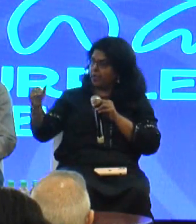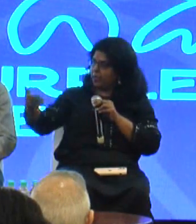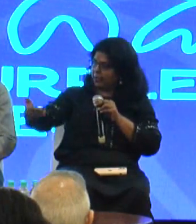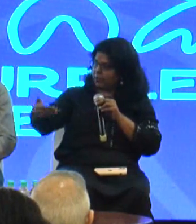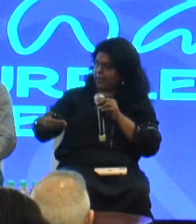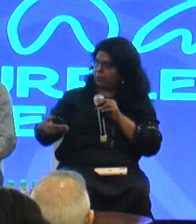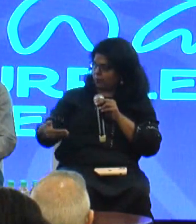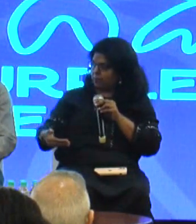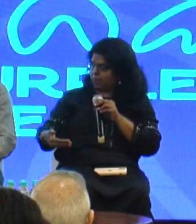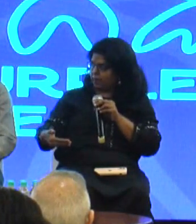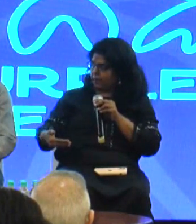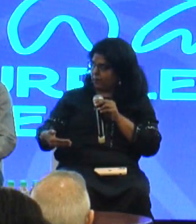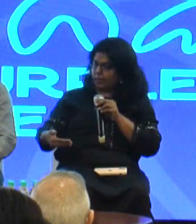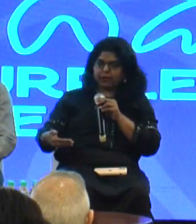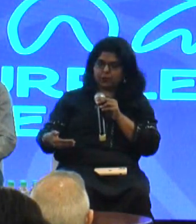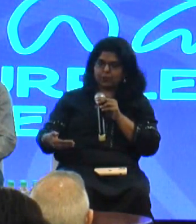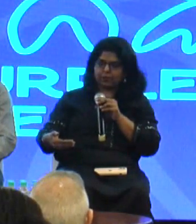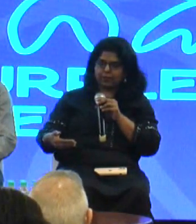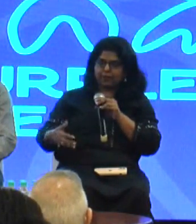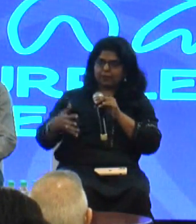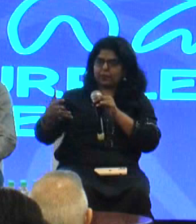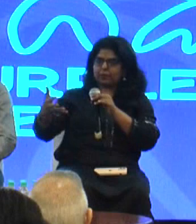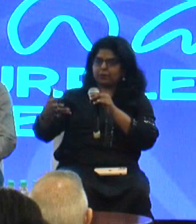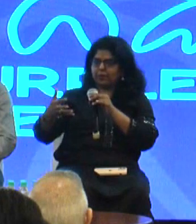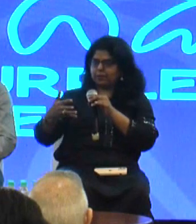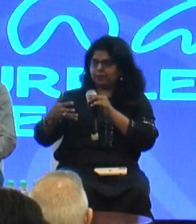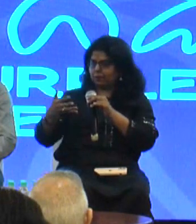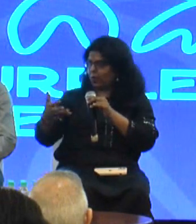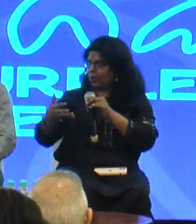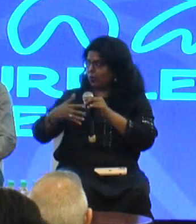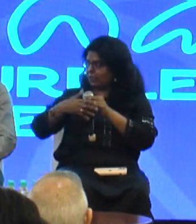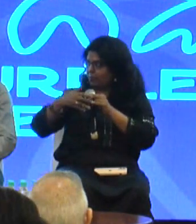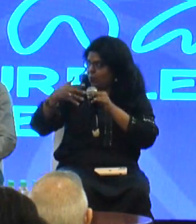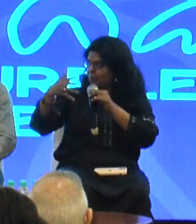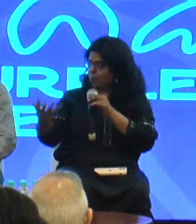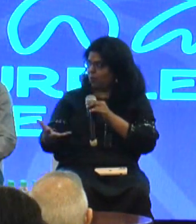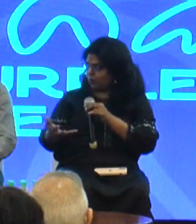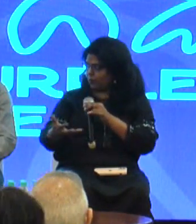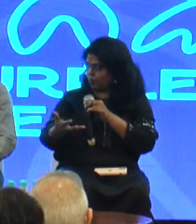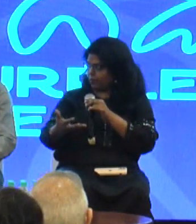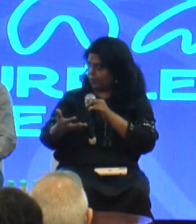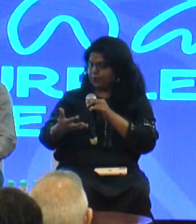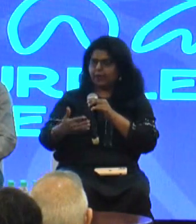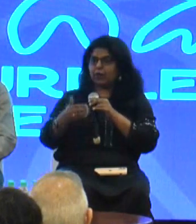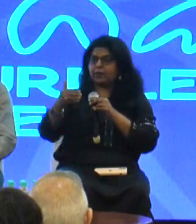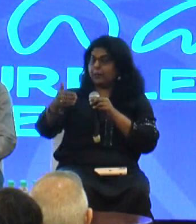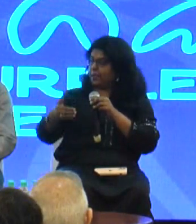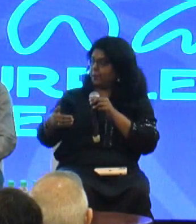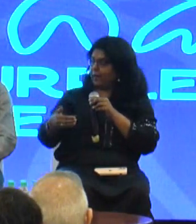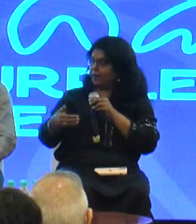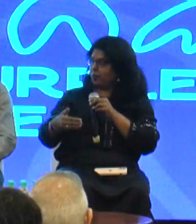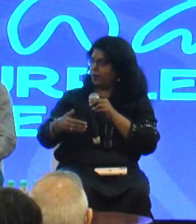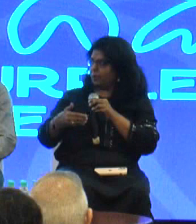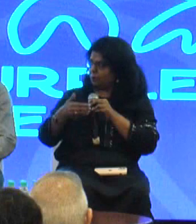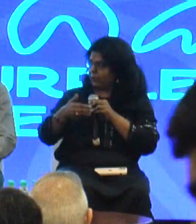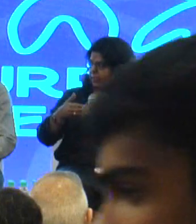instance, in this batch of, uh, deaf and blind students, there was a, uh, boy who actually broke up a whole lot of property. Now, typically